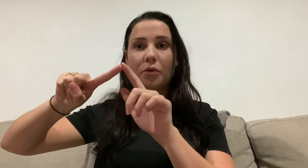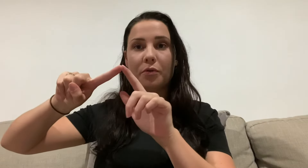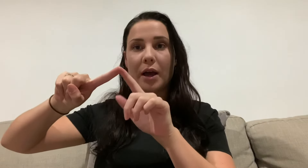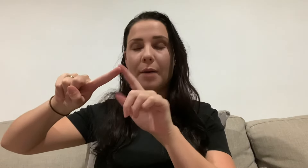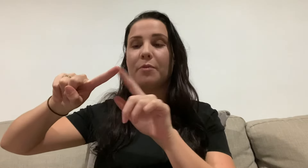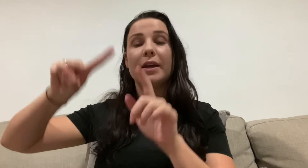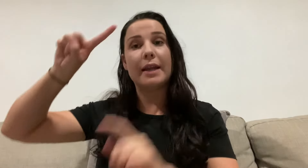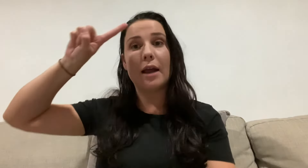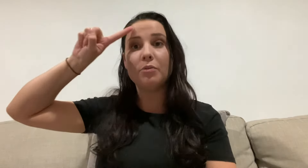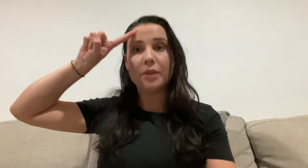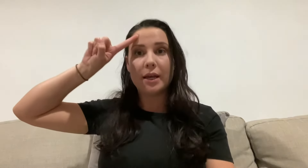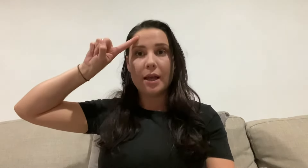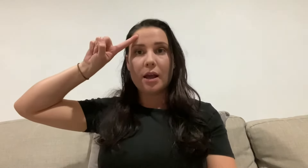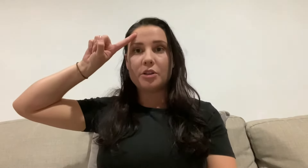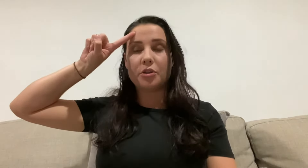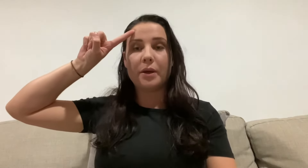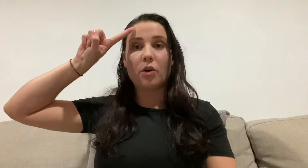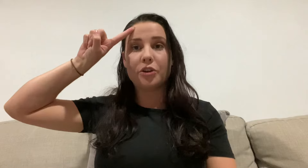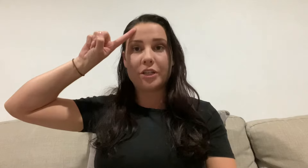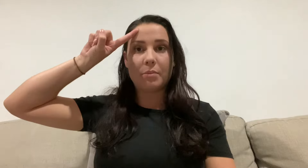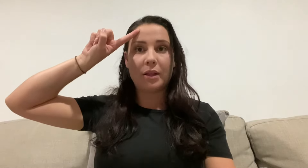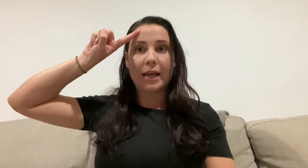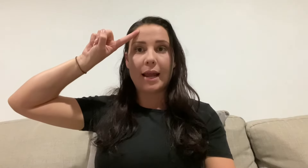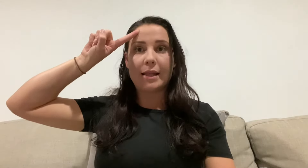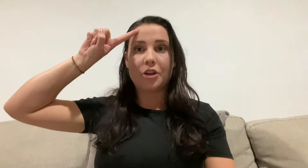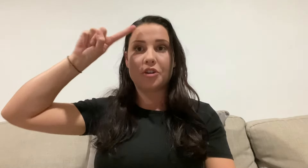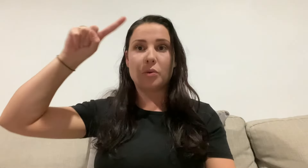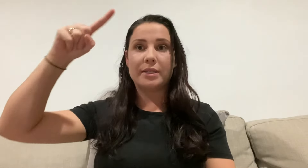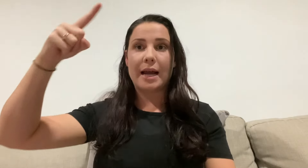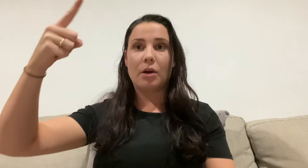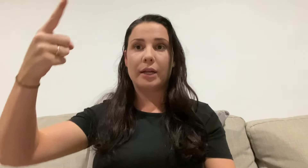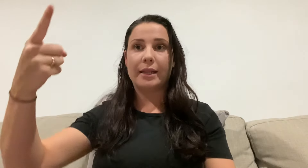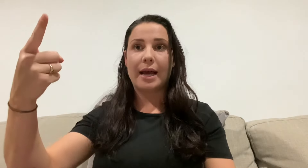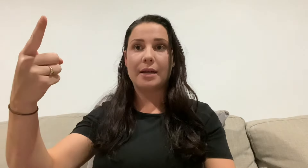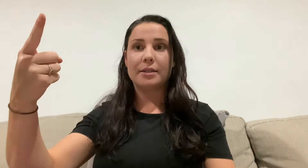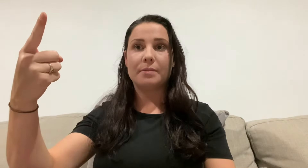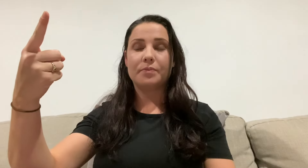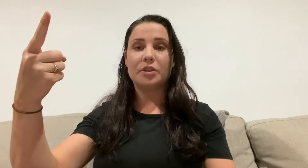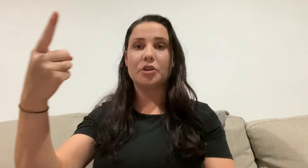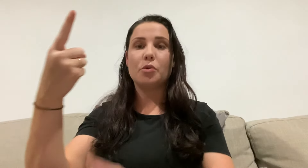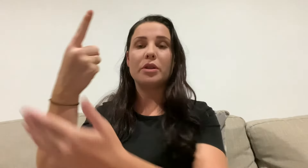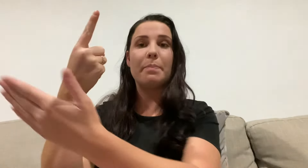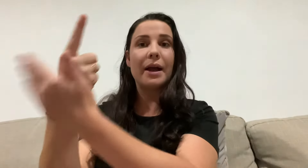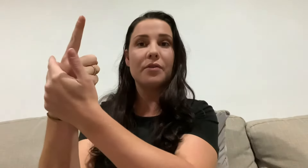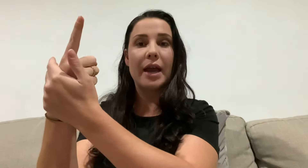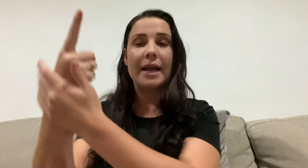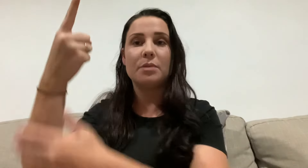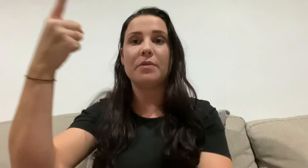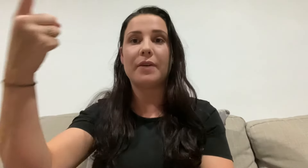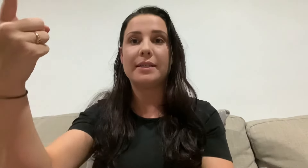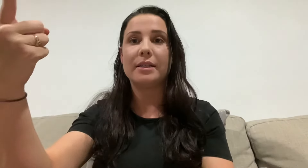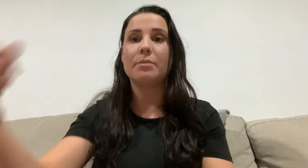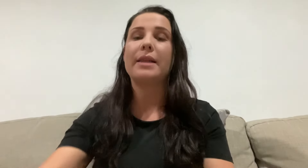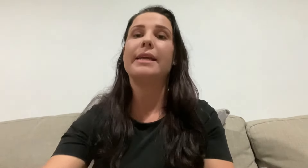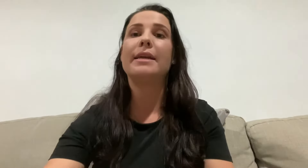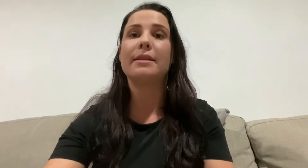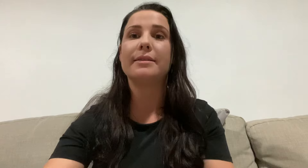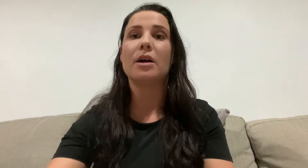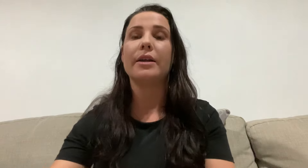fingernail to be on your temple again. And then you twist out like that. So you want the back of your hand to be facing them at the end of the sign.